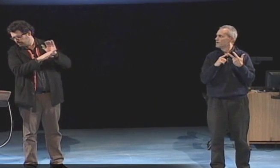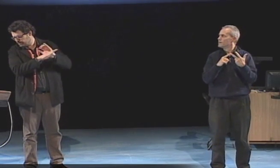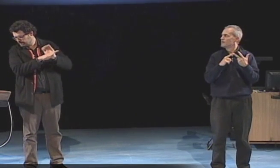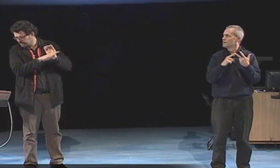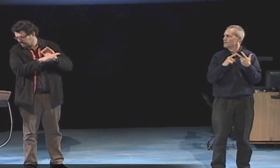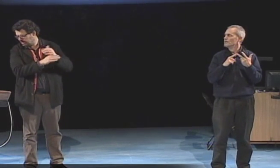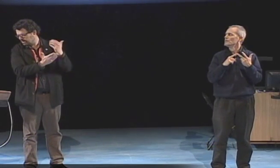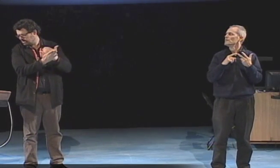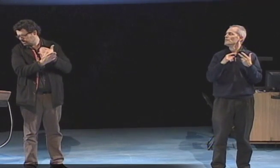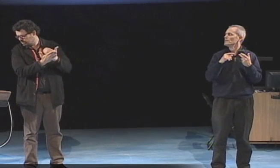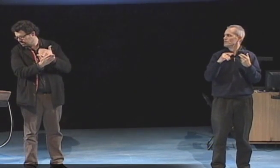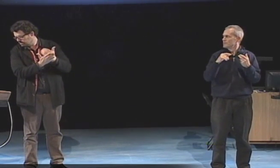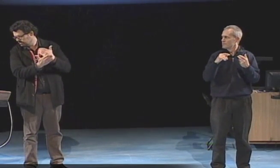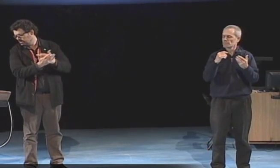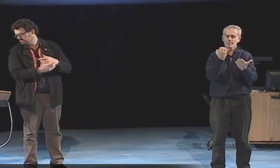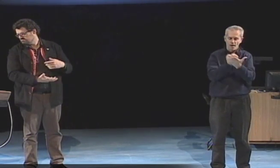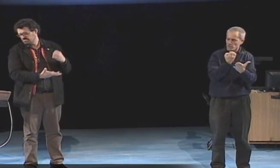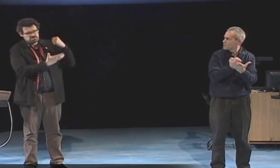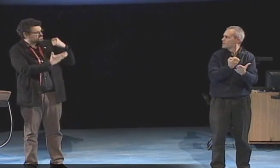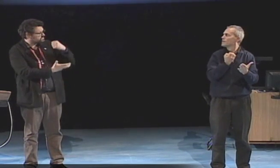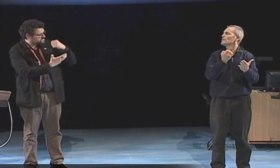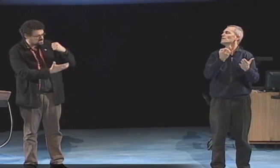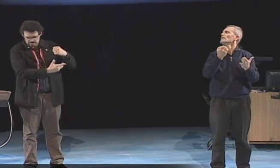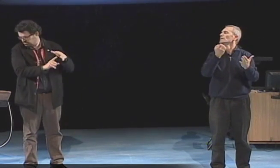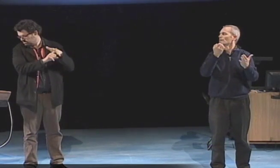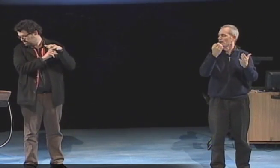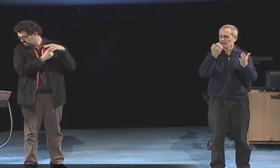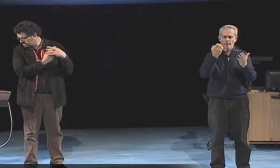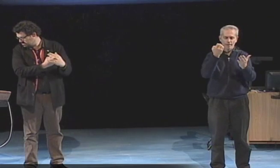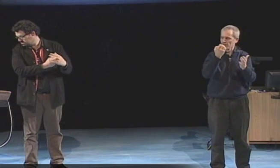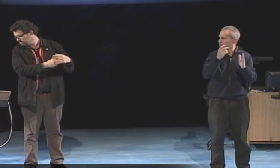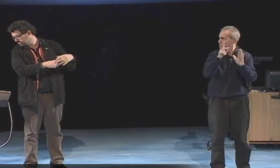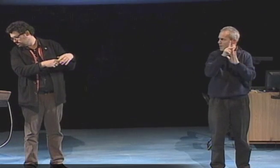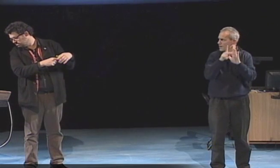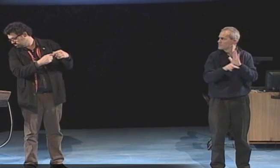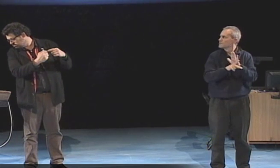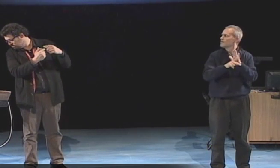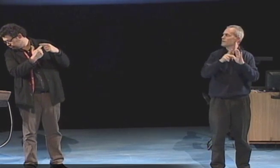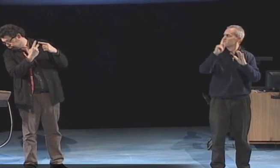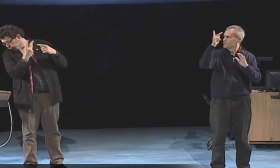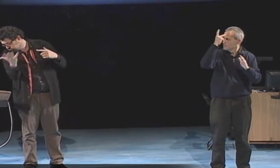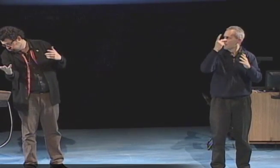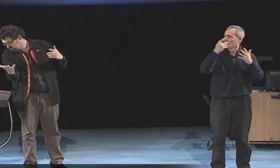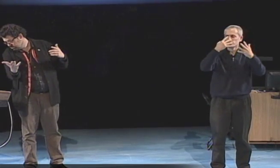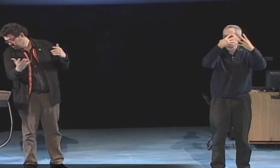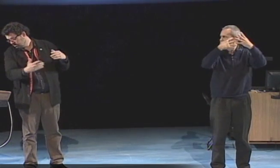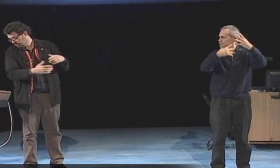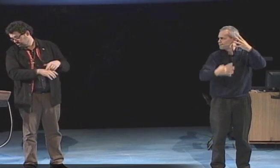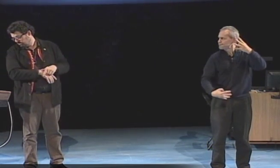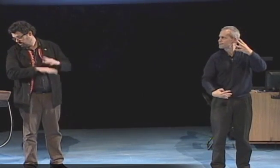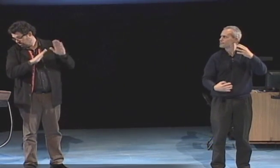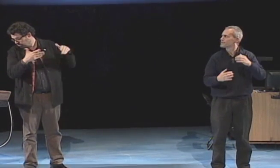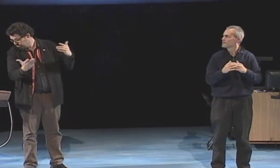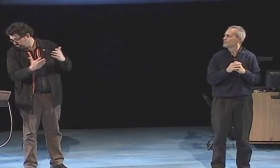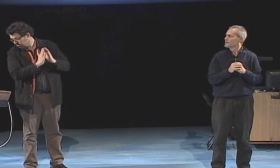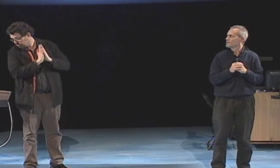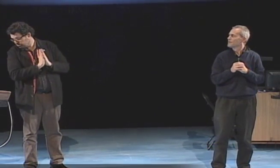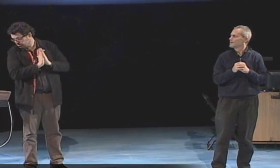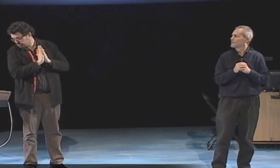I looked to character my own character I looked to economics politics